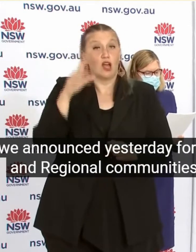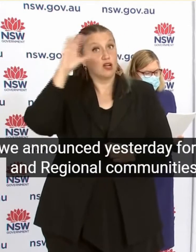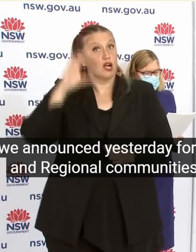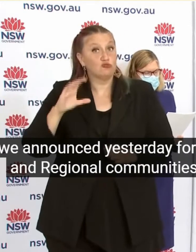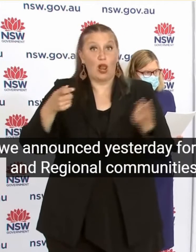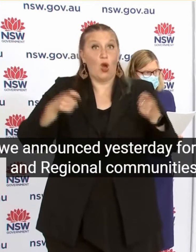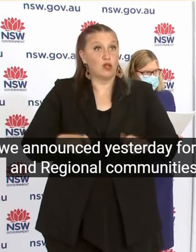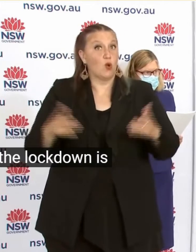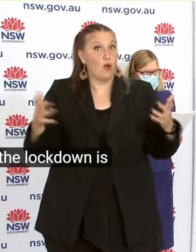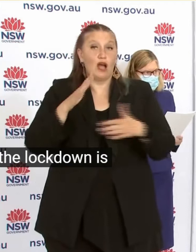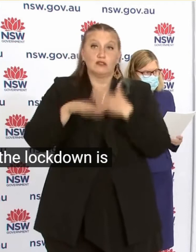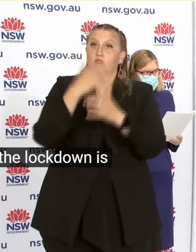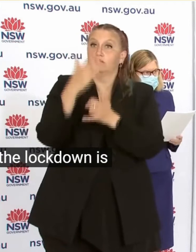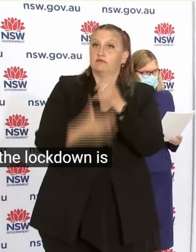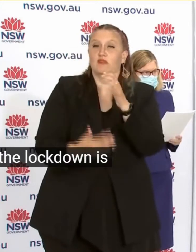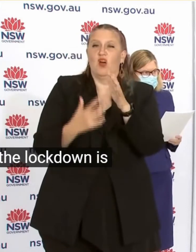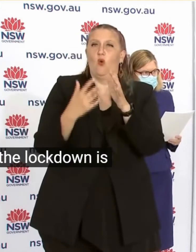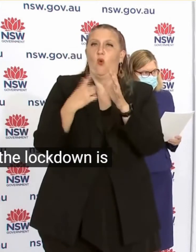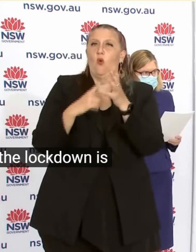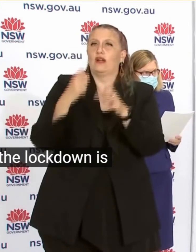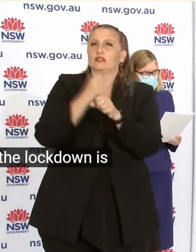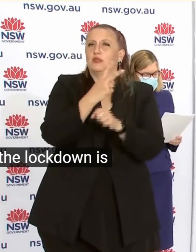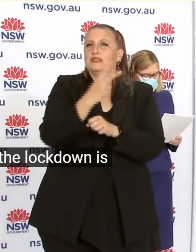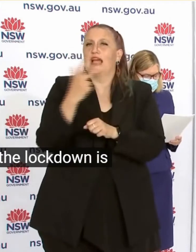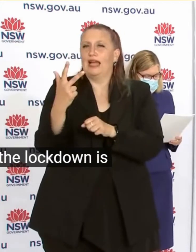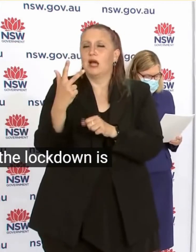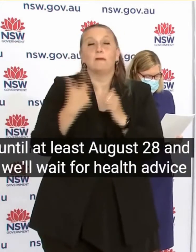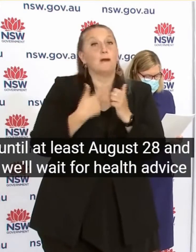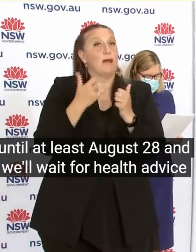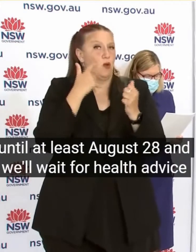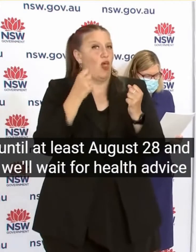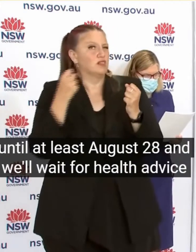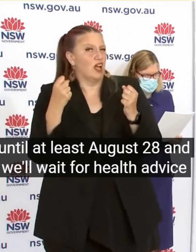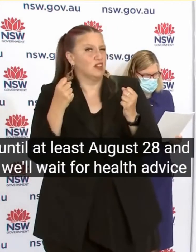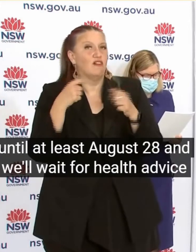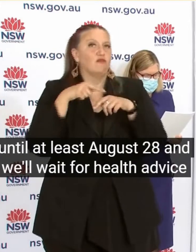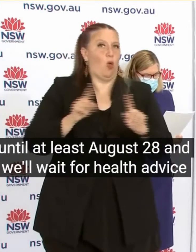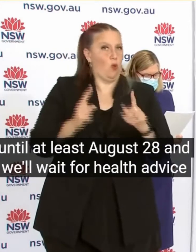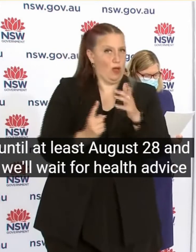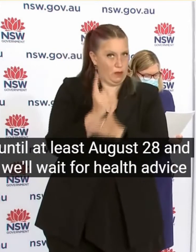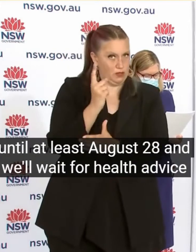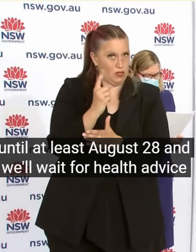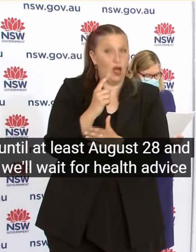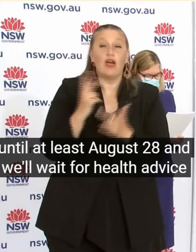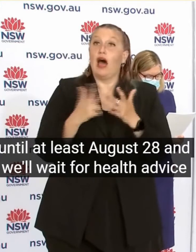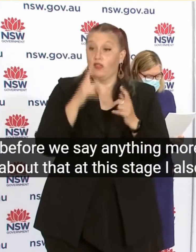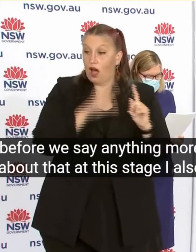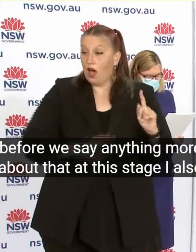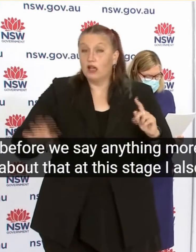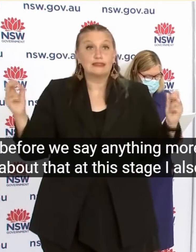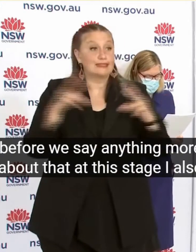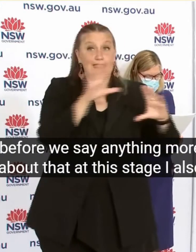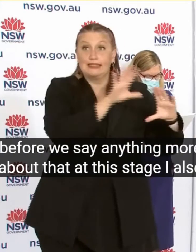28 And we'll wait for health advice Before we say anything more about that at this stage I also want to stress